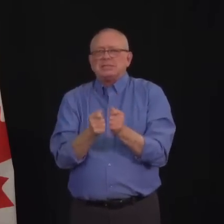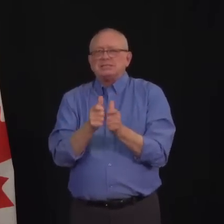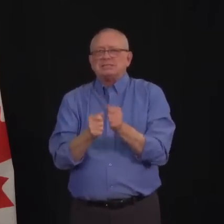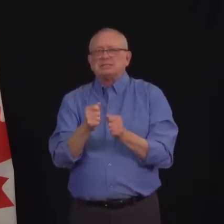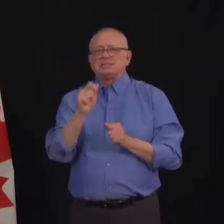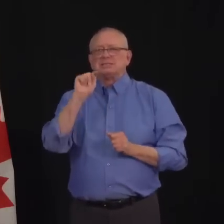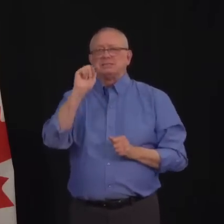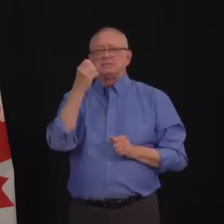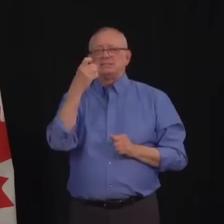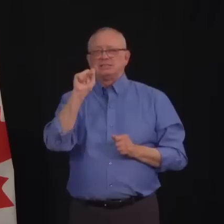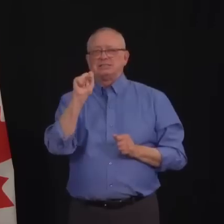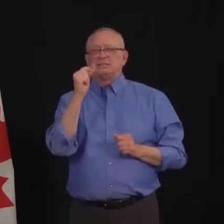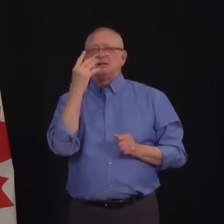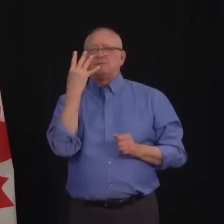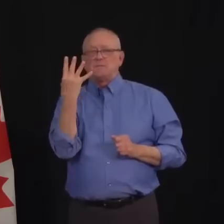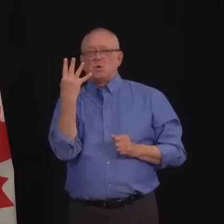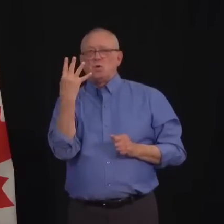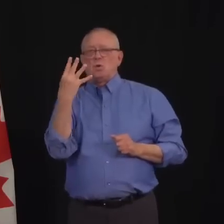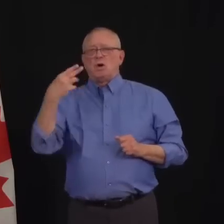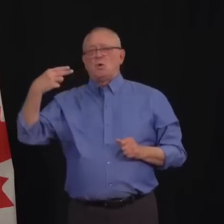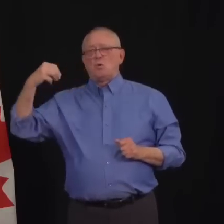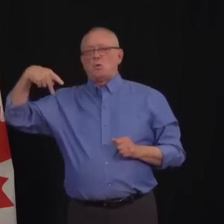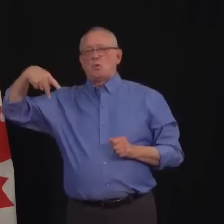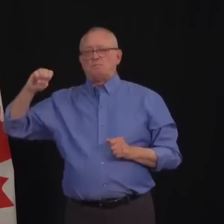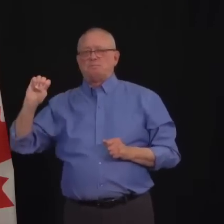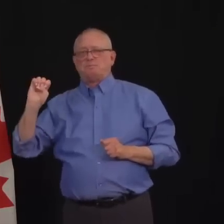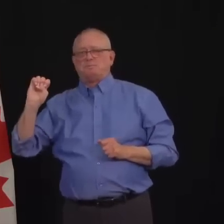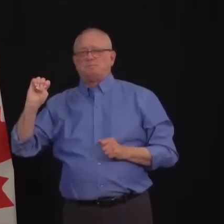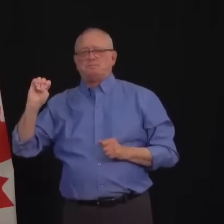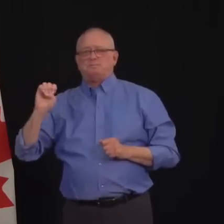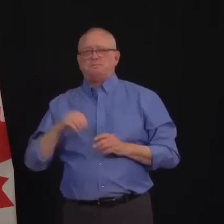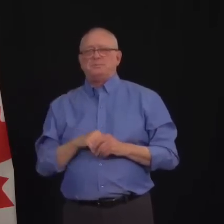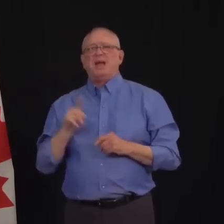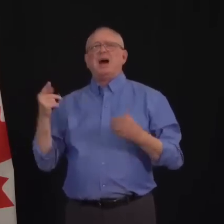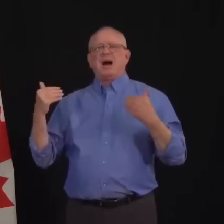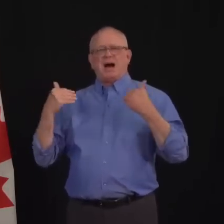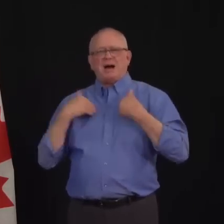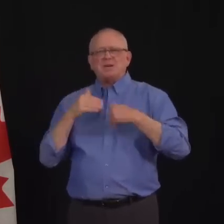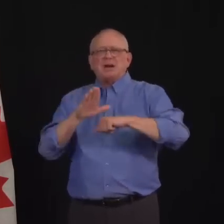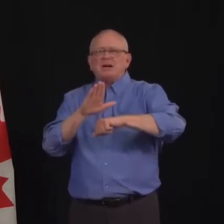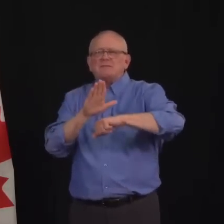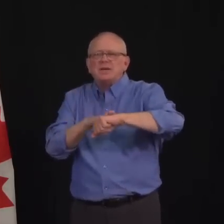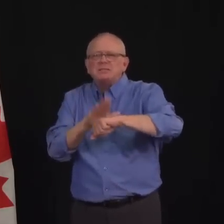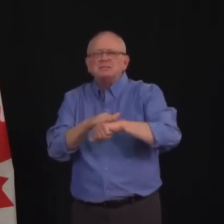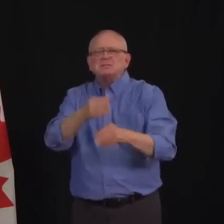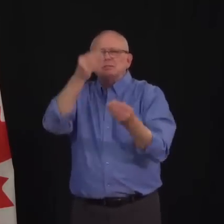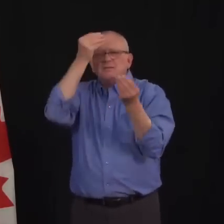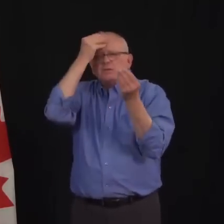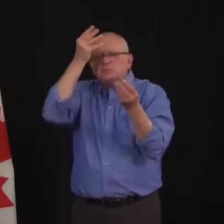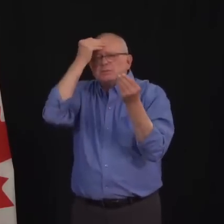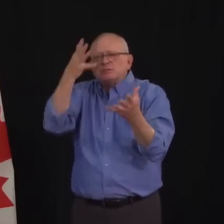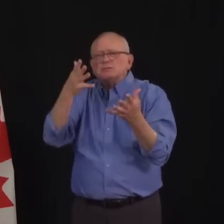encouragement and ways of building resilience. Simply text COVID-19HOPE to